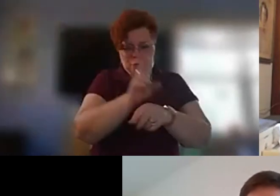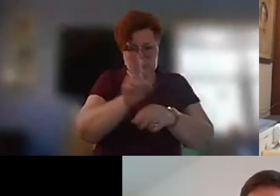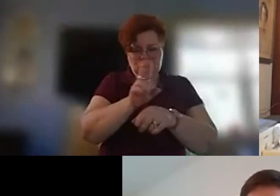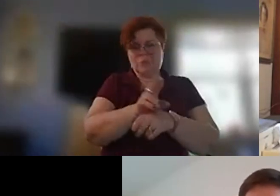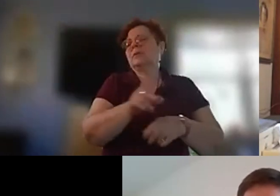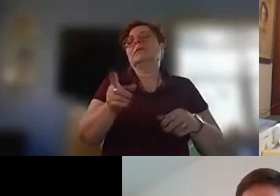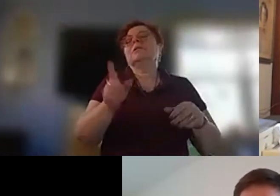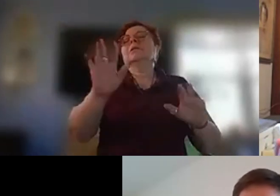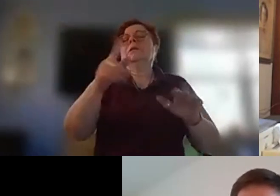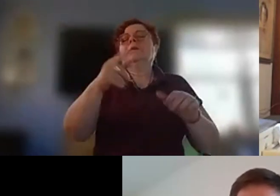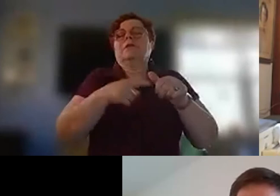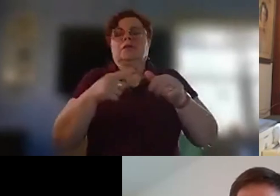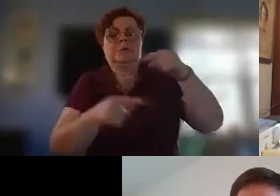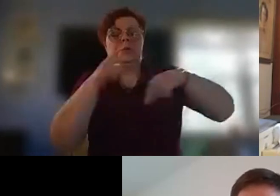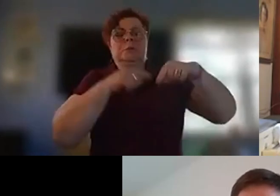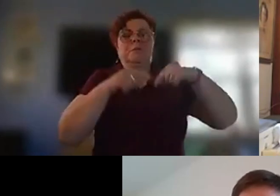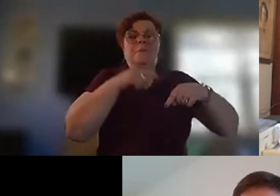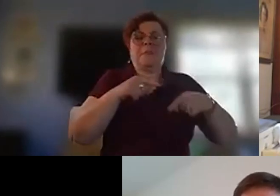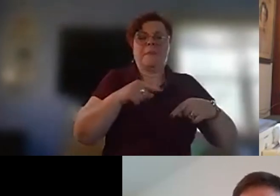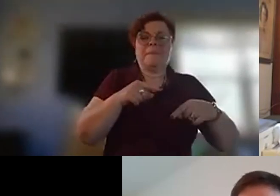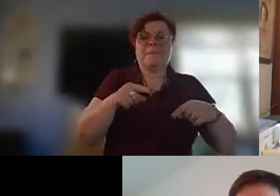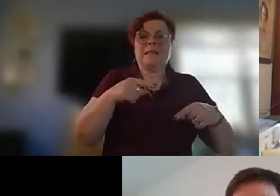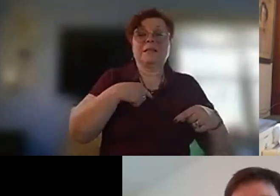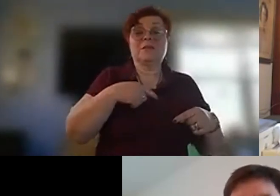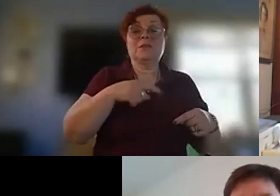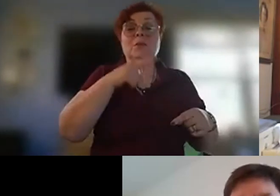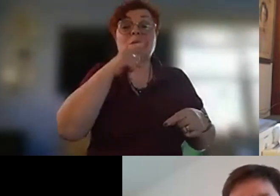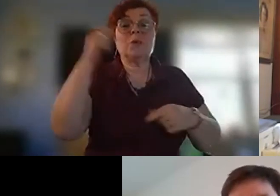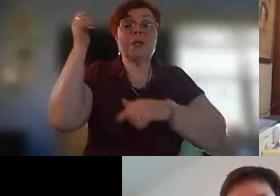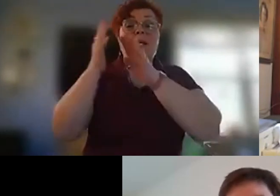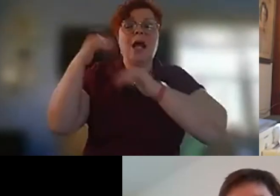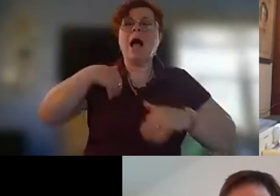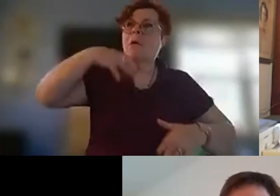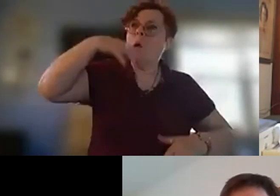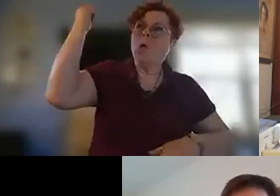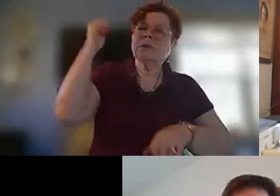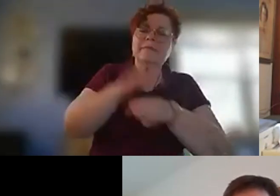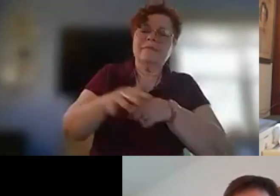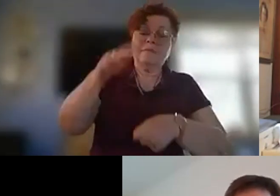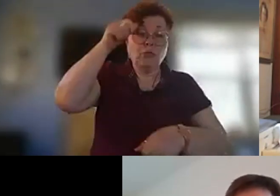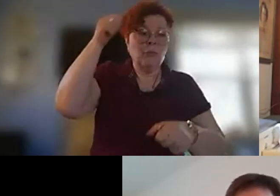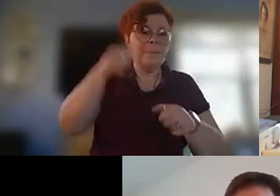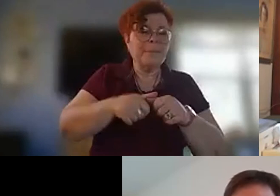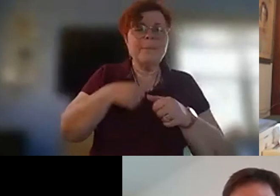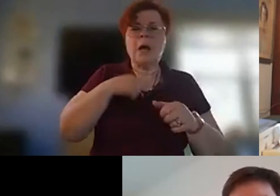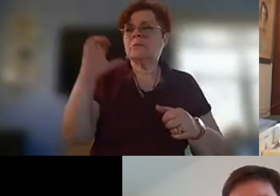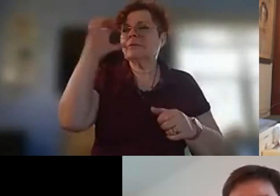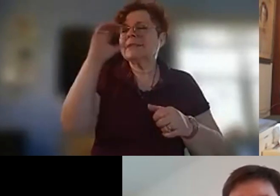all when we go back to the you know to the to the who this elder is i'm old enough to remember how it how to seek food with my drum that's so